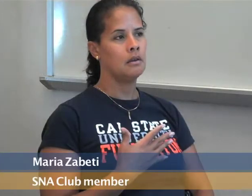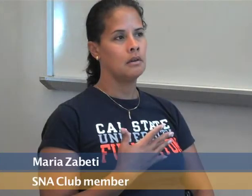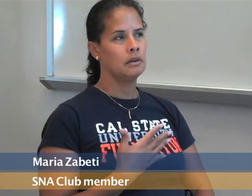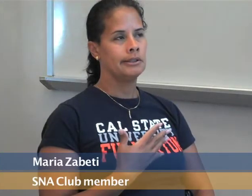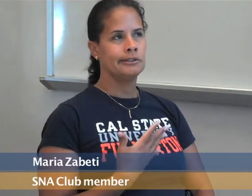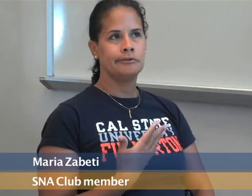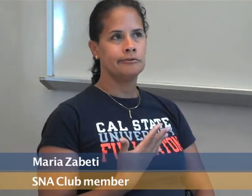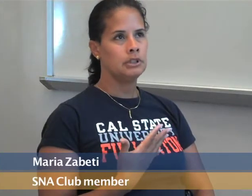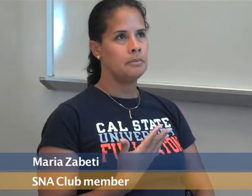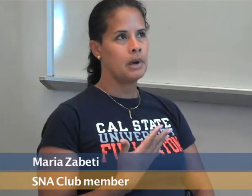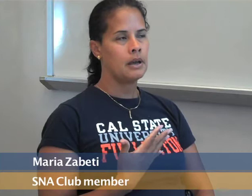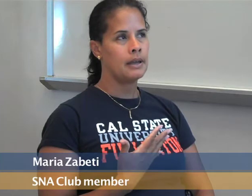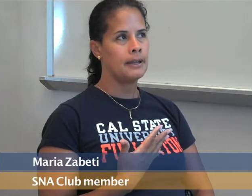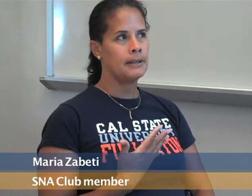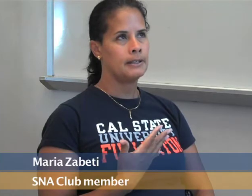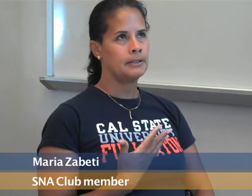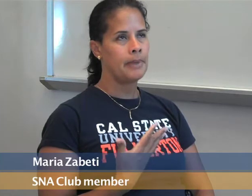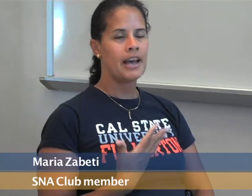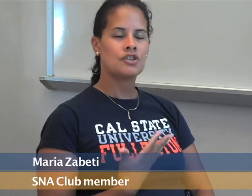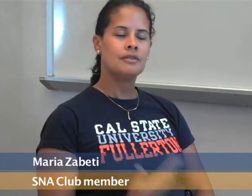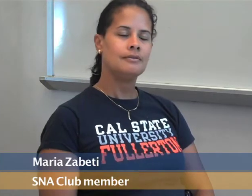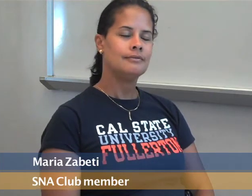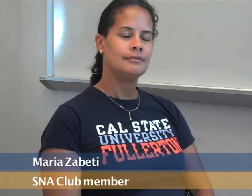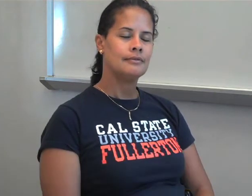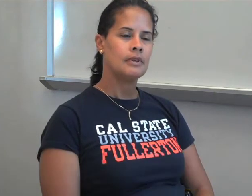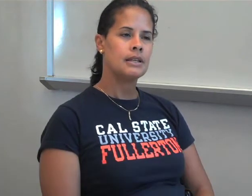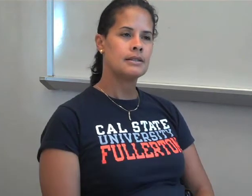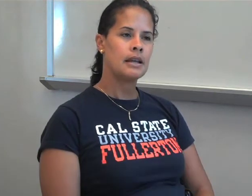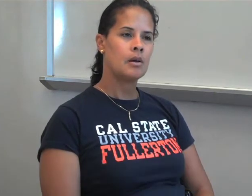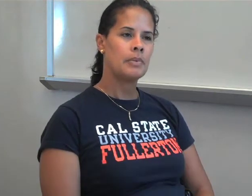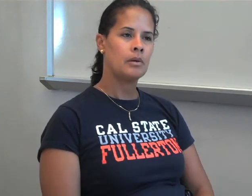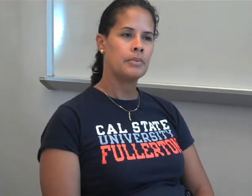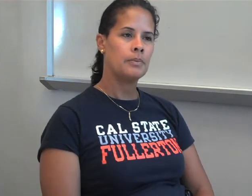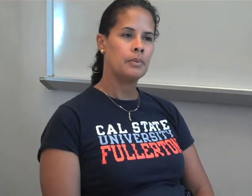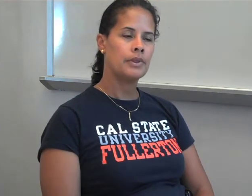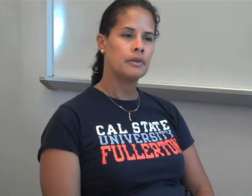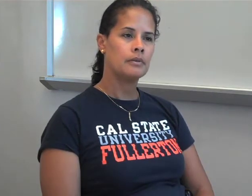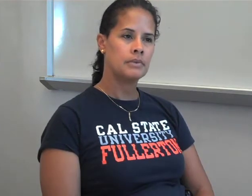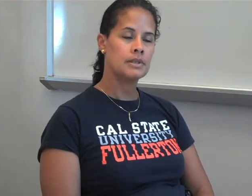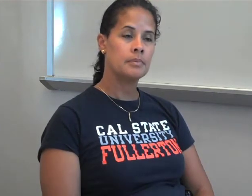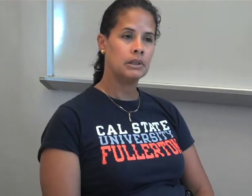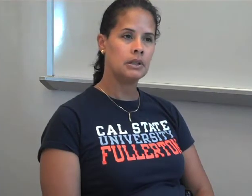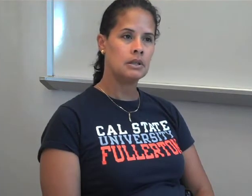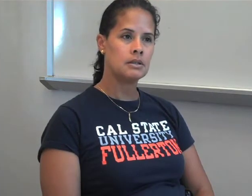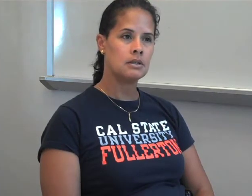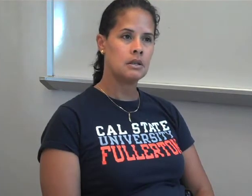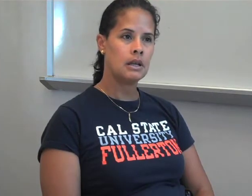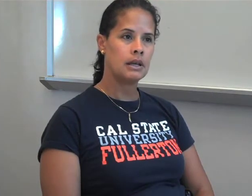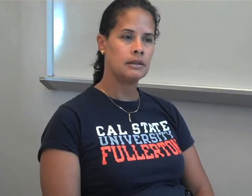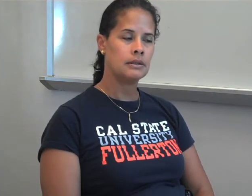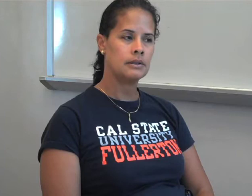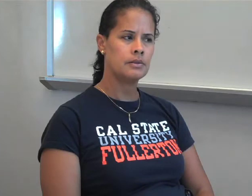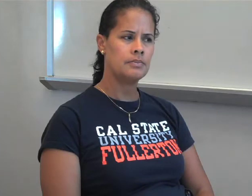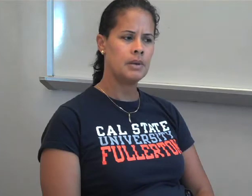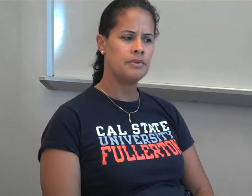My, really my passion is to help out people with disabilities and to be able to